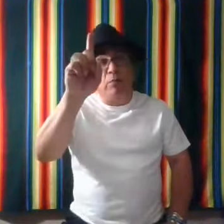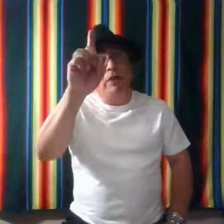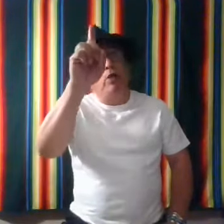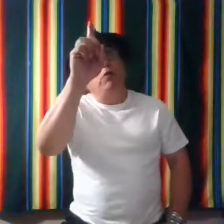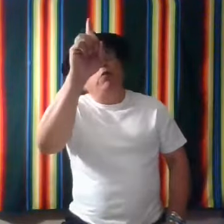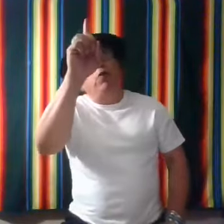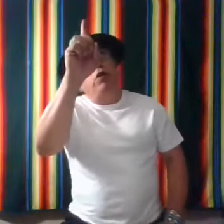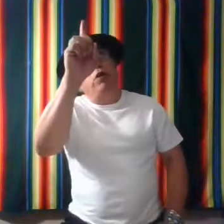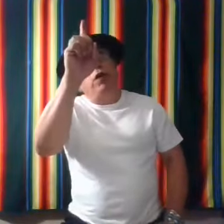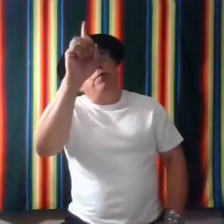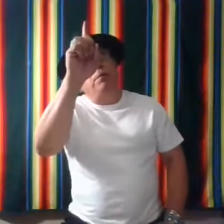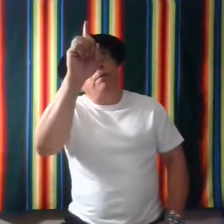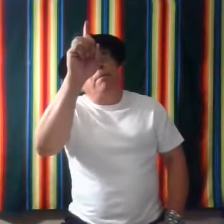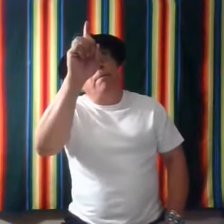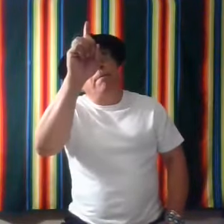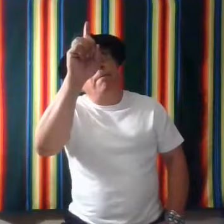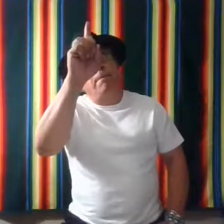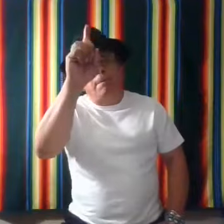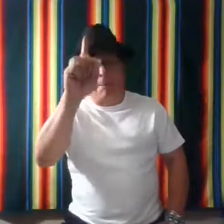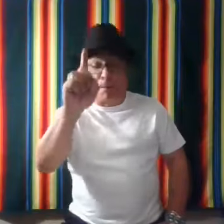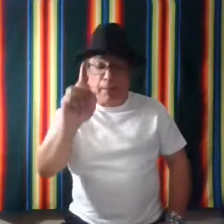be, you know, if you were going to look up. Okay.